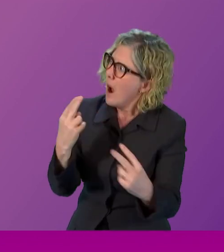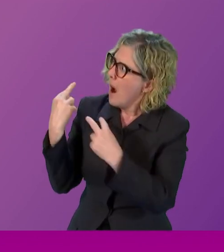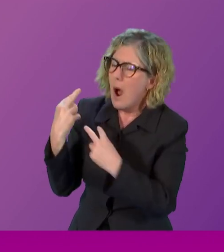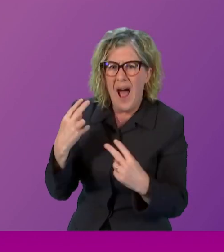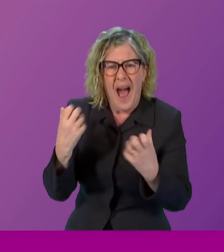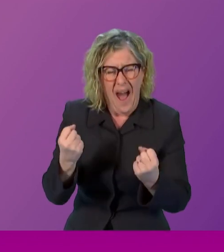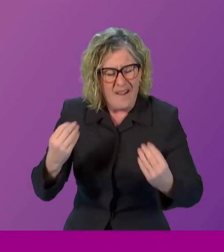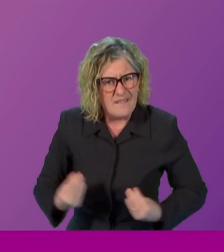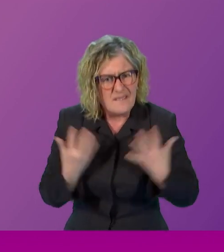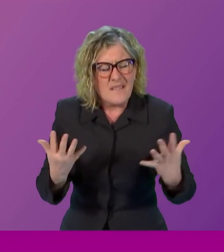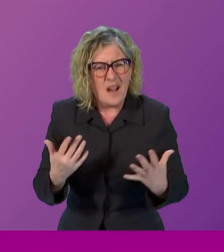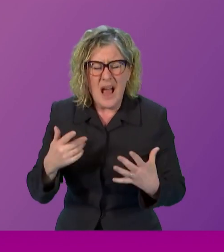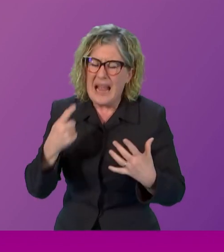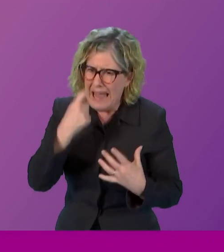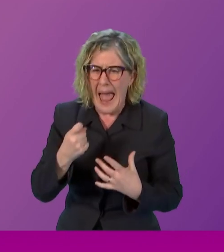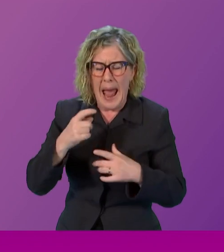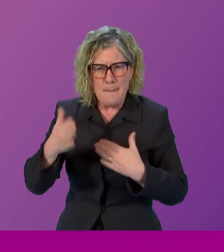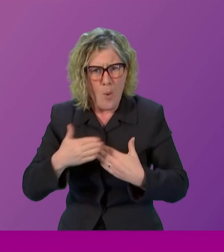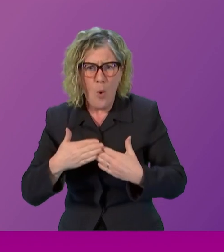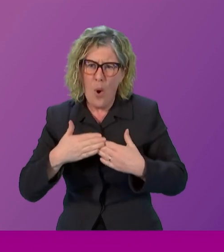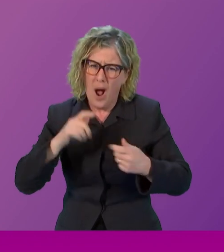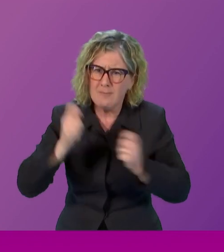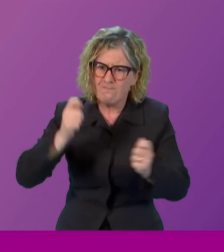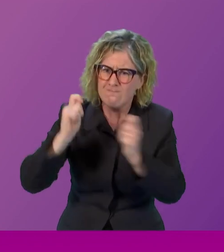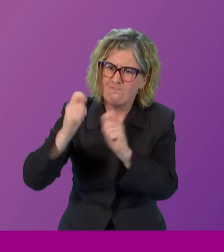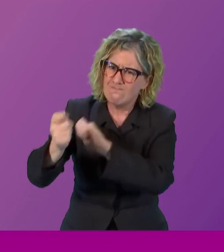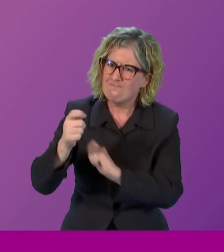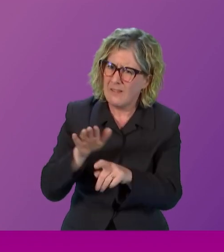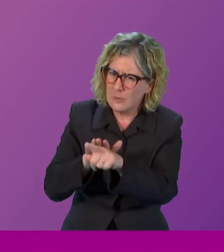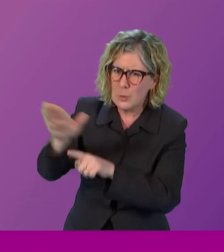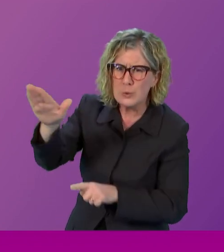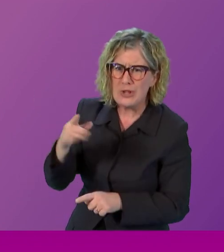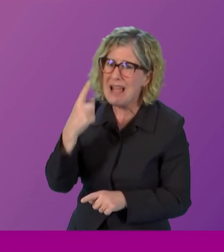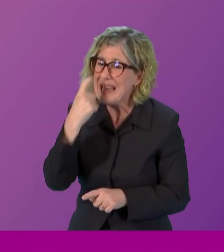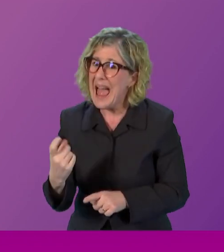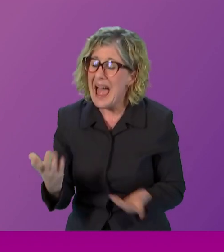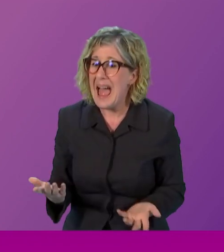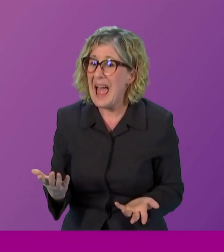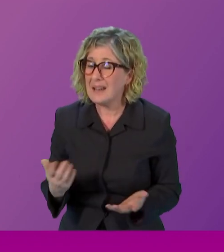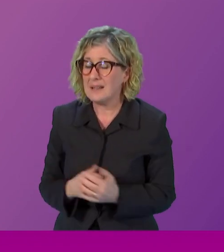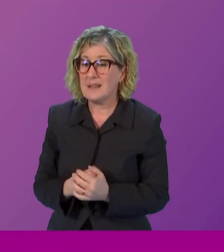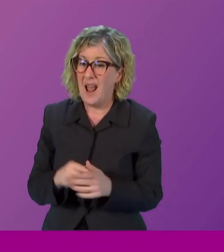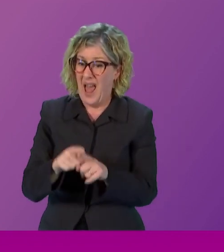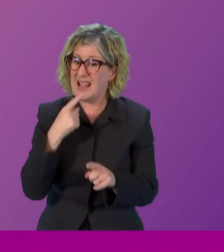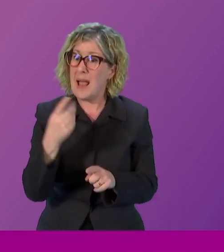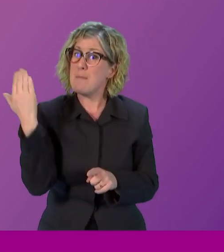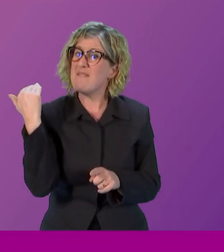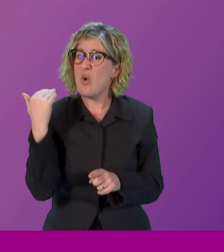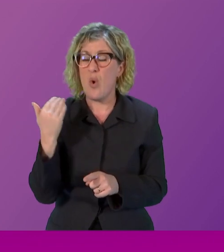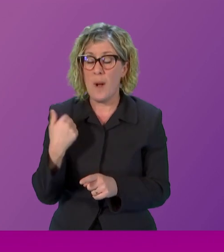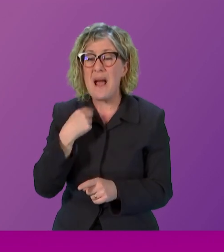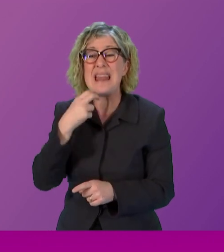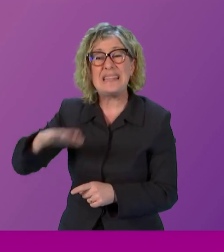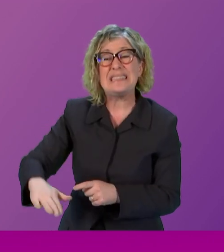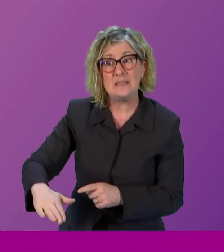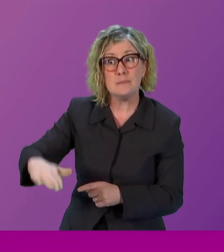there's been progress in representation as I said earlier on my niece's generation doesn't question any longer that a woman can